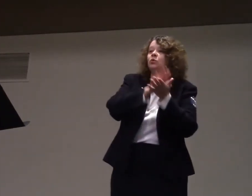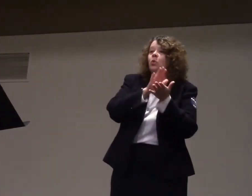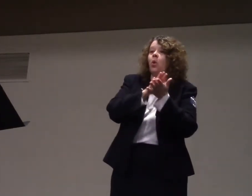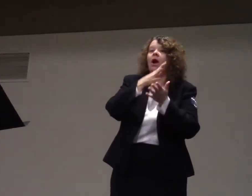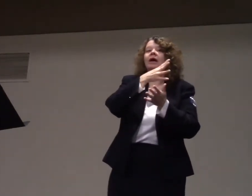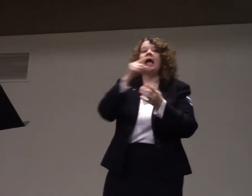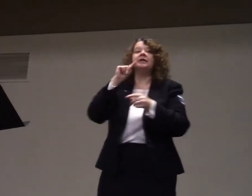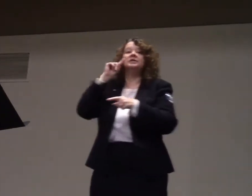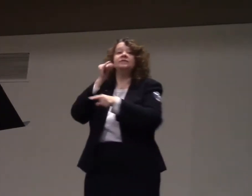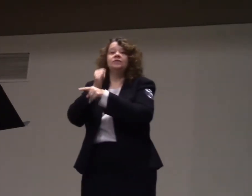Jesus.